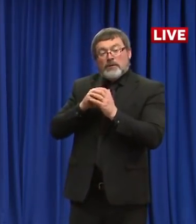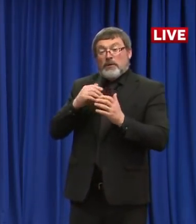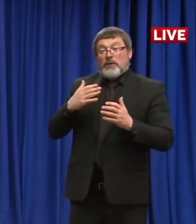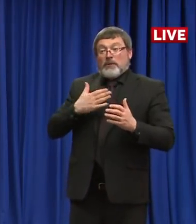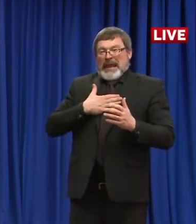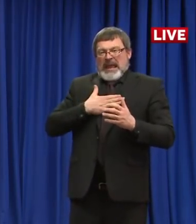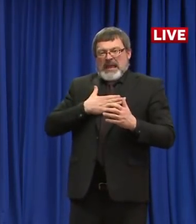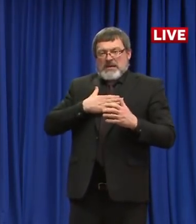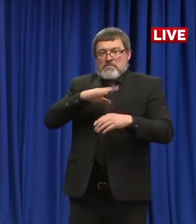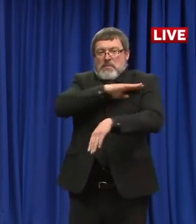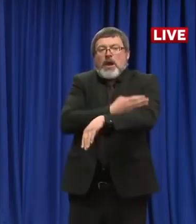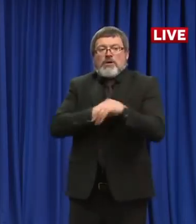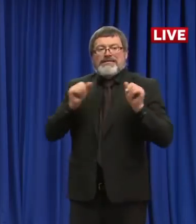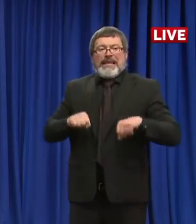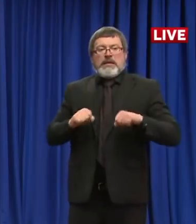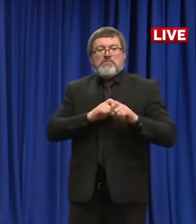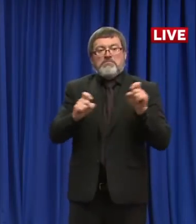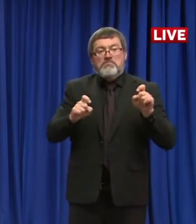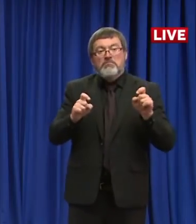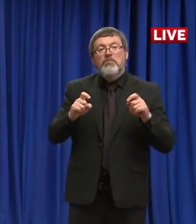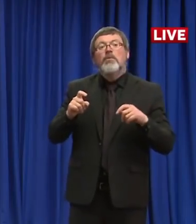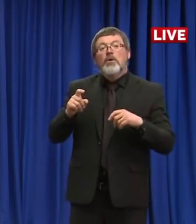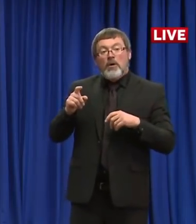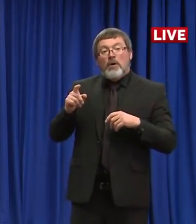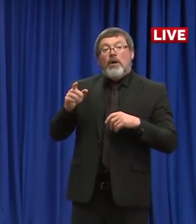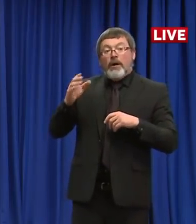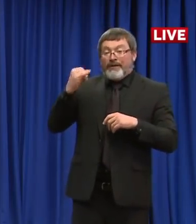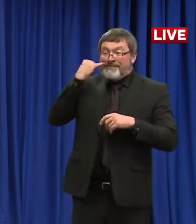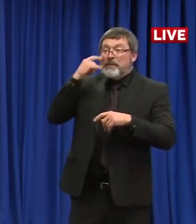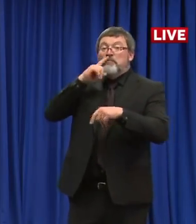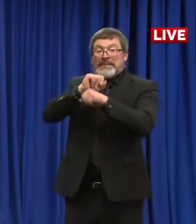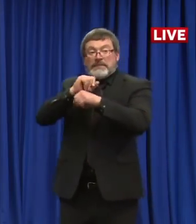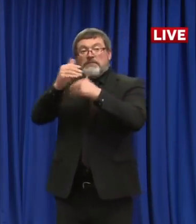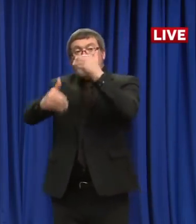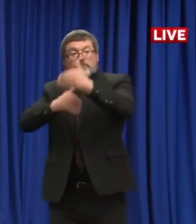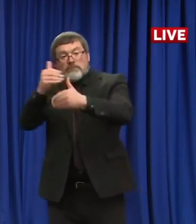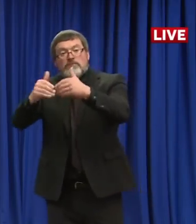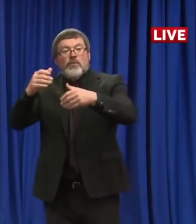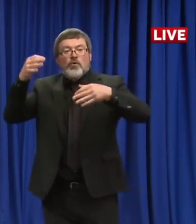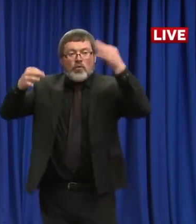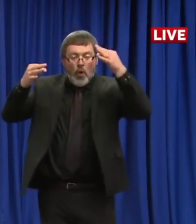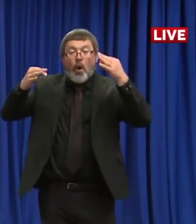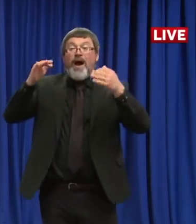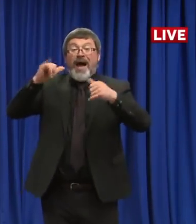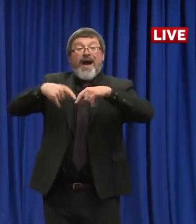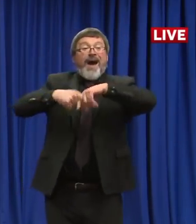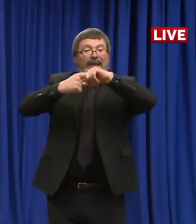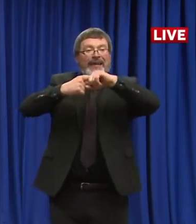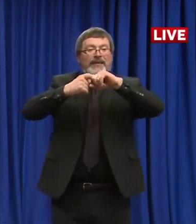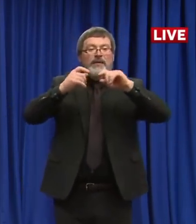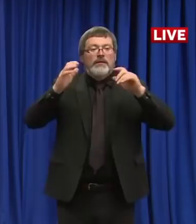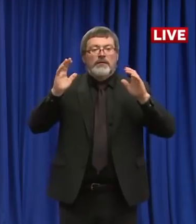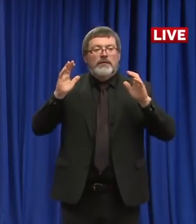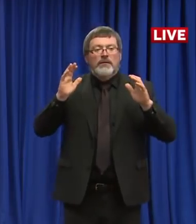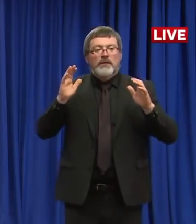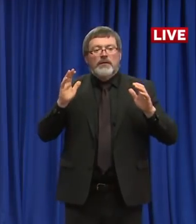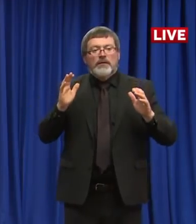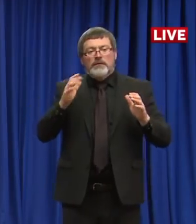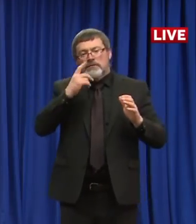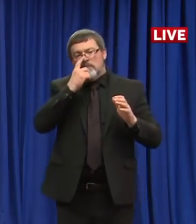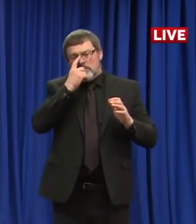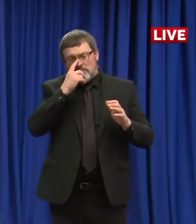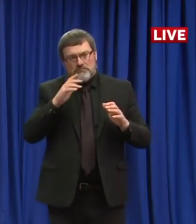would all get halted. Absolutely. That's one of the tragedies. Everything we've done, the hospital funding program, right? Potentially the